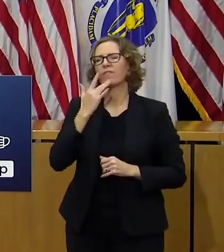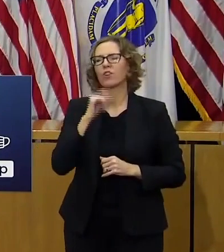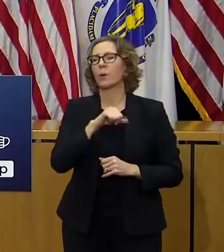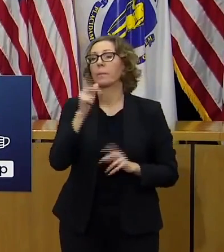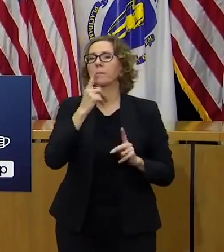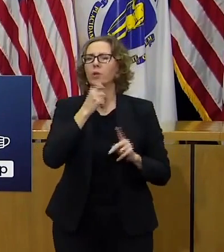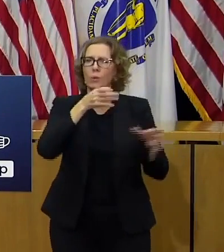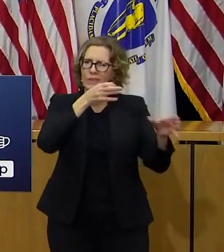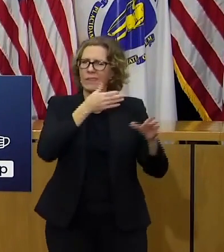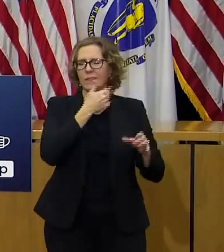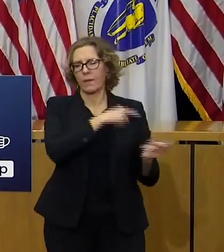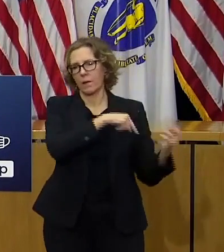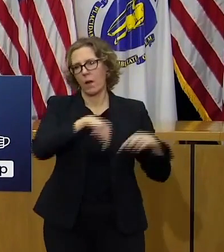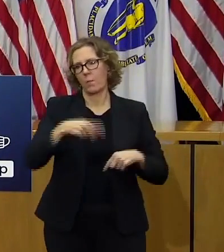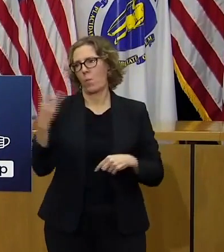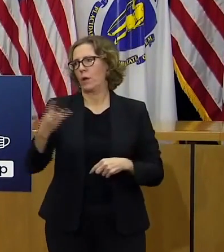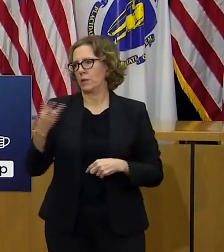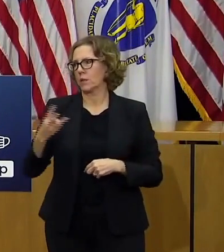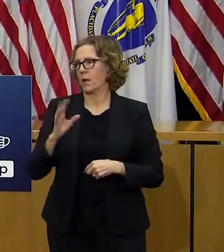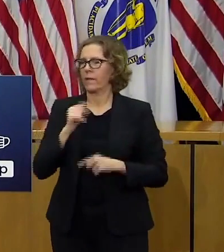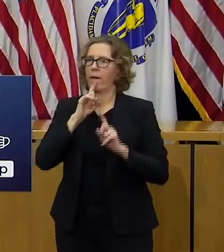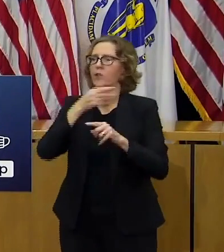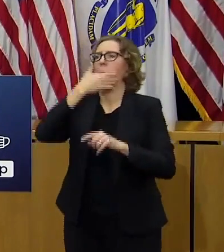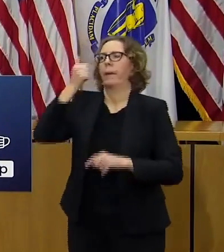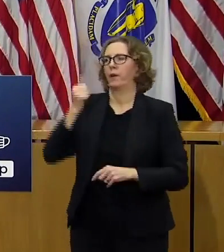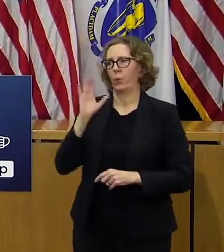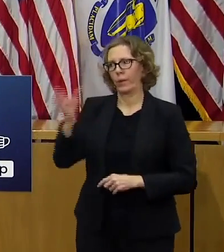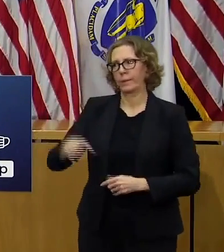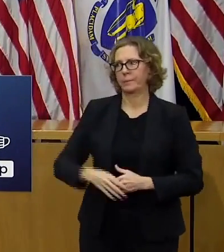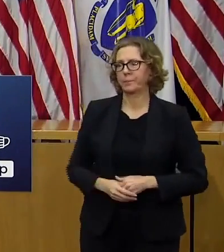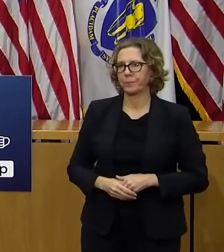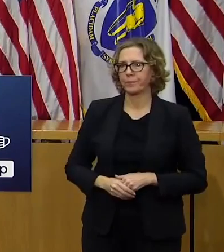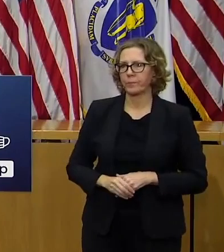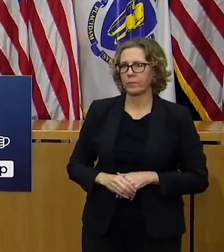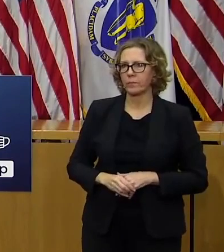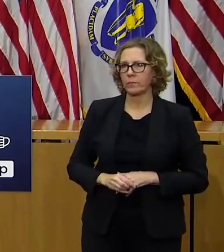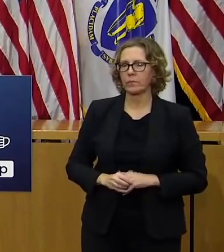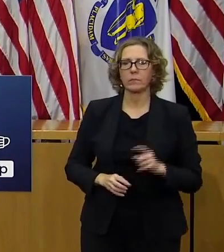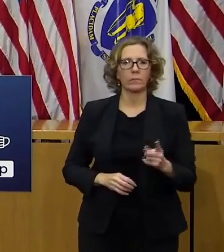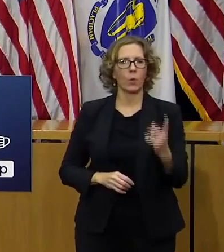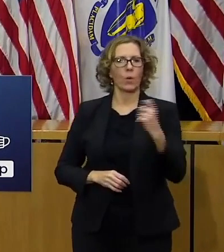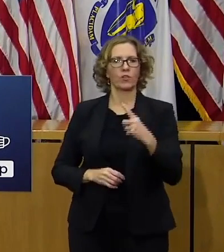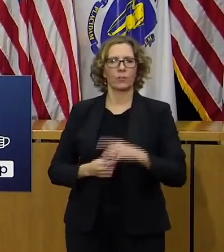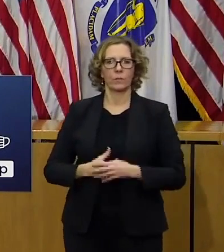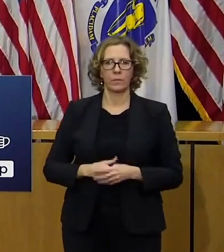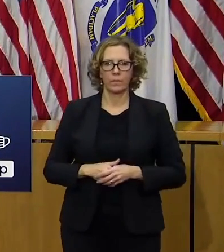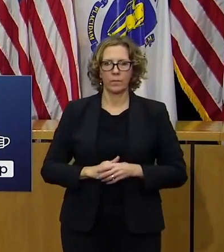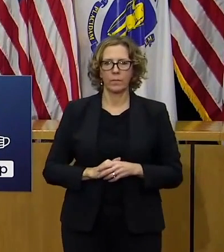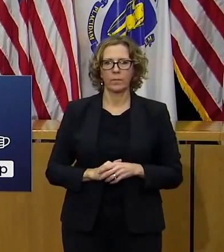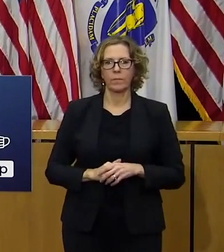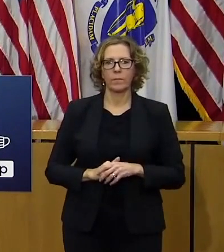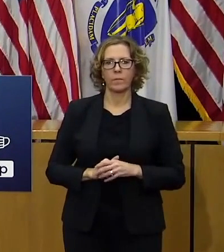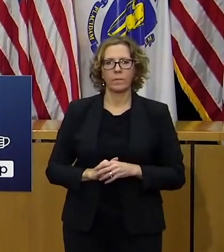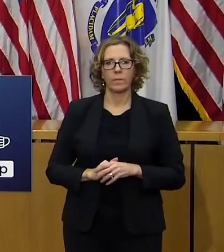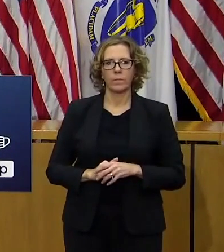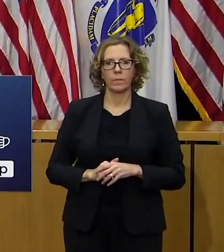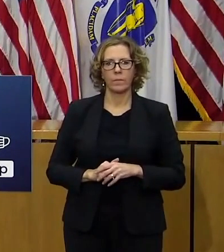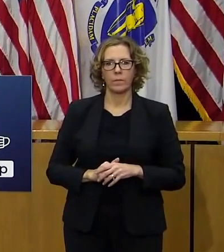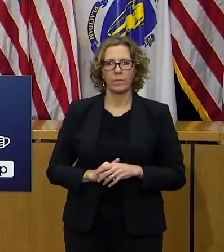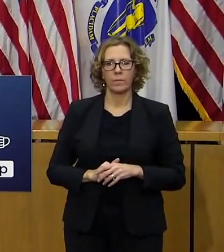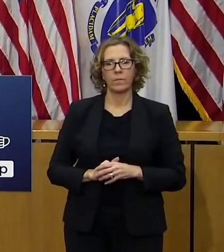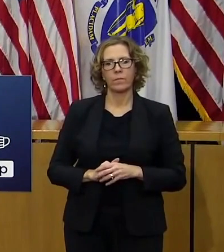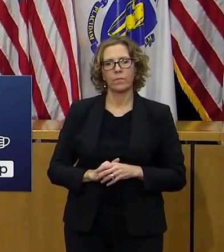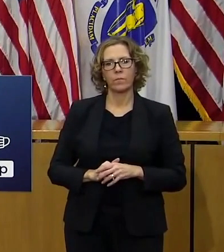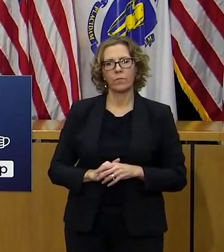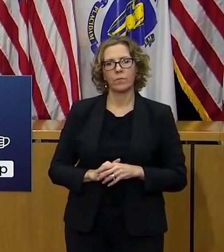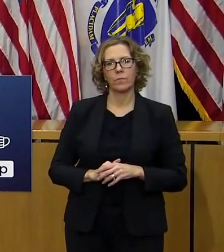really been working with this uh speak to you in more detail on wednesday yeah have question as far as testing goes it's more broad